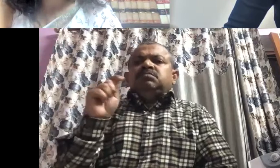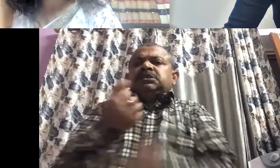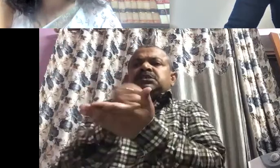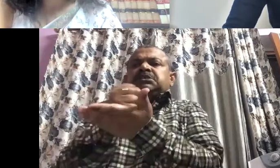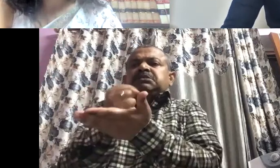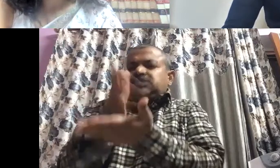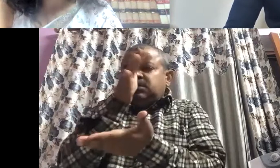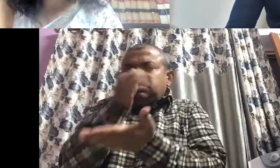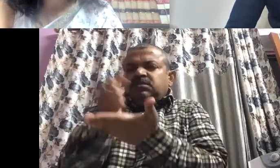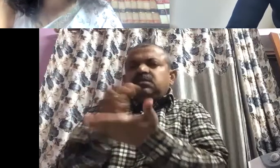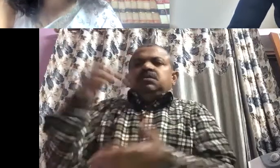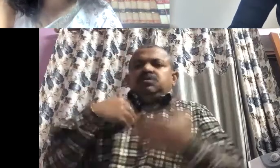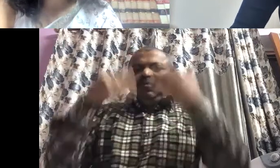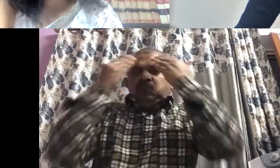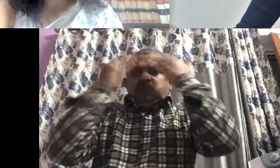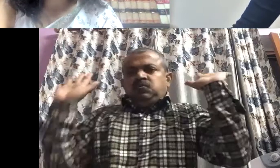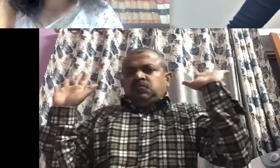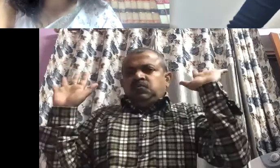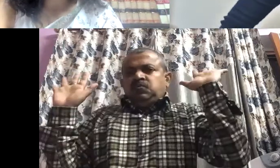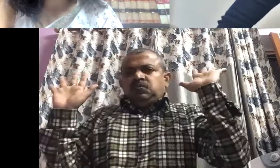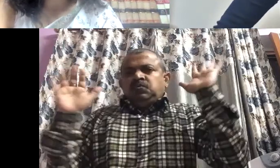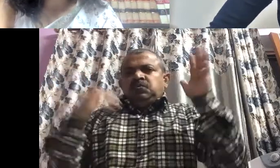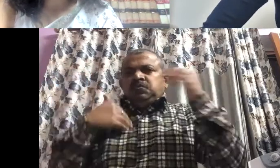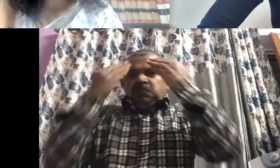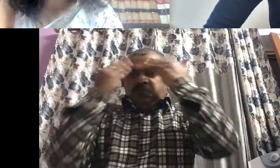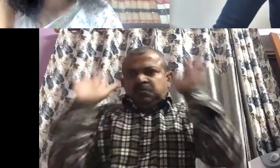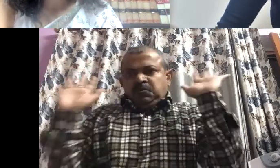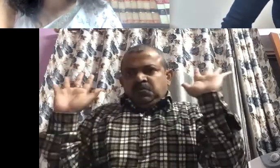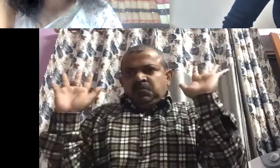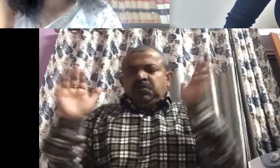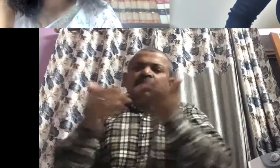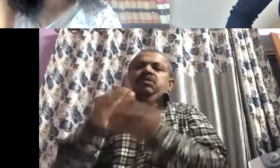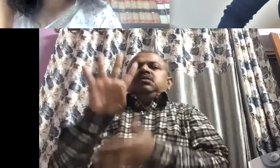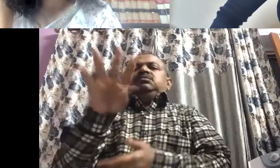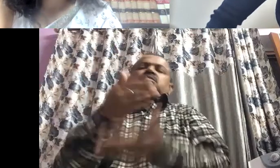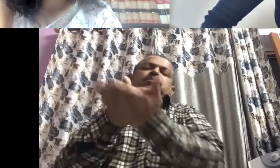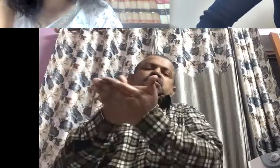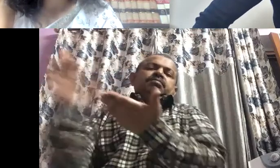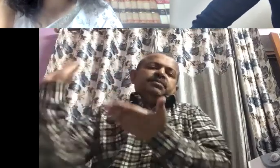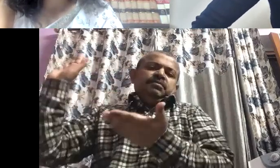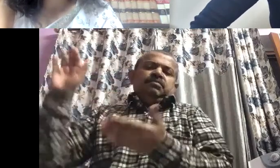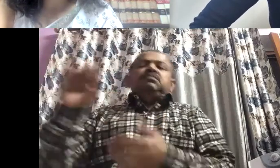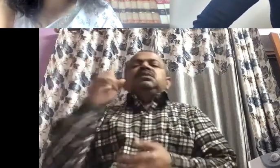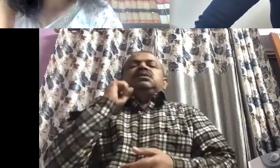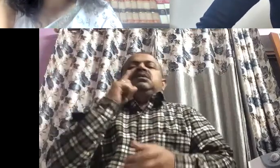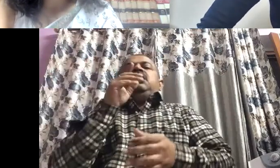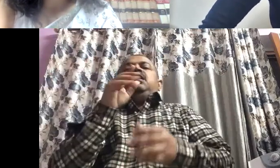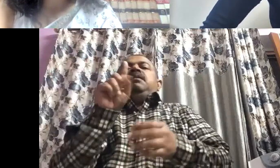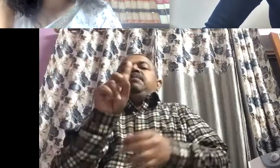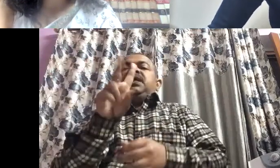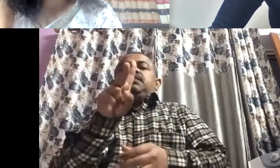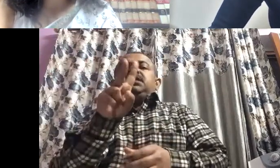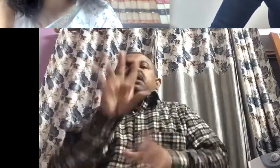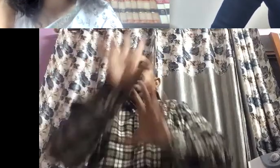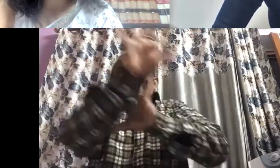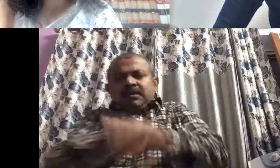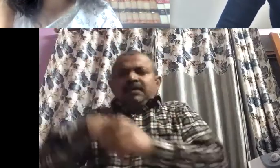So I got kit And in the selection process, they were not using